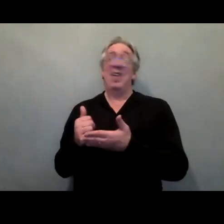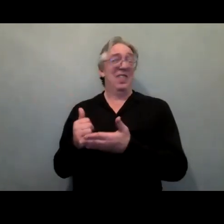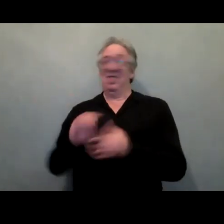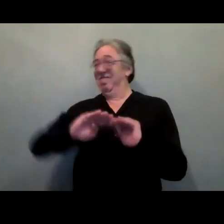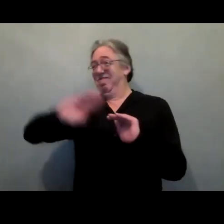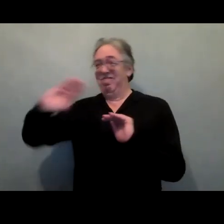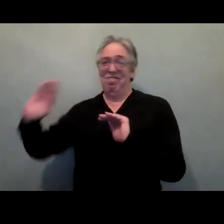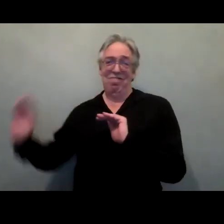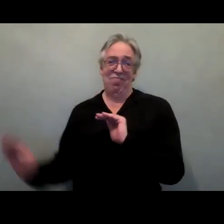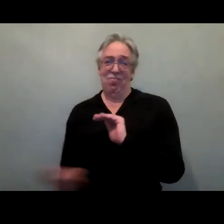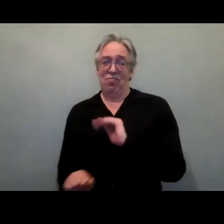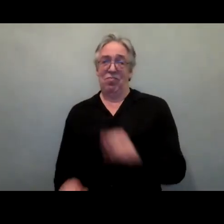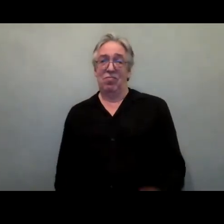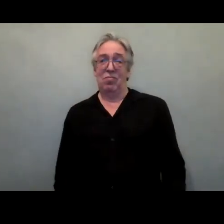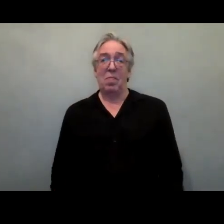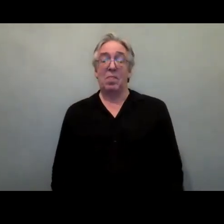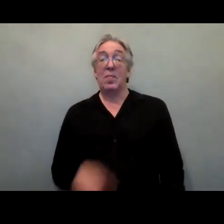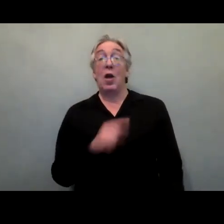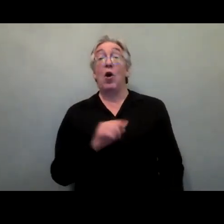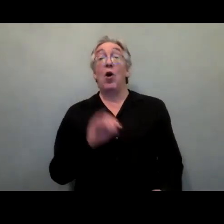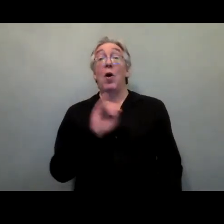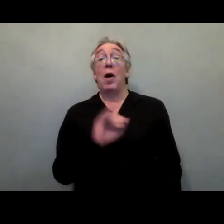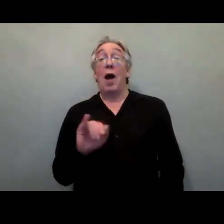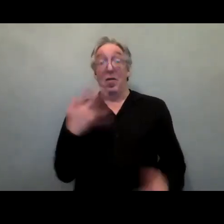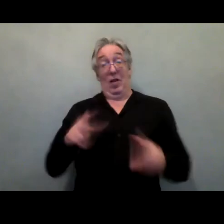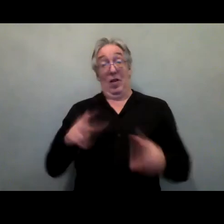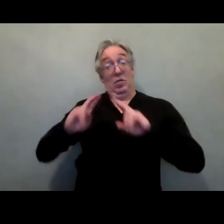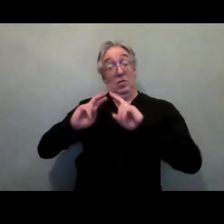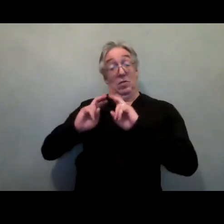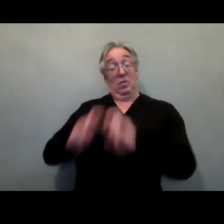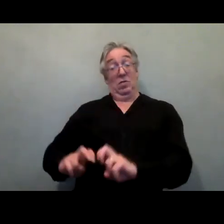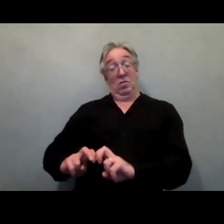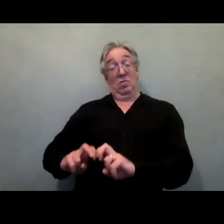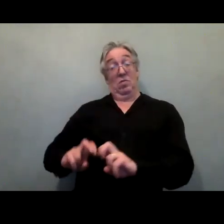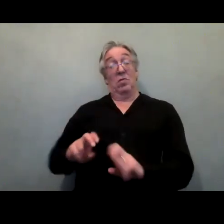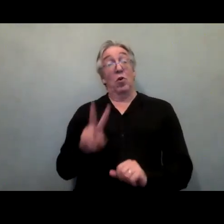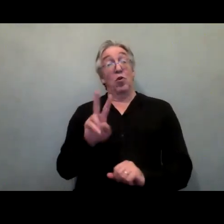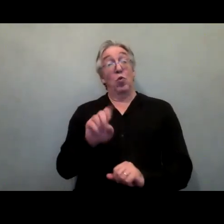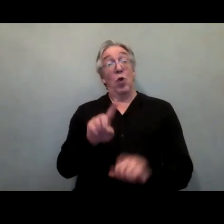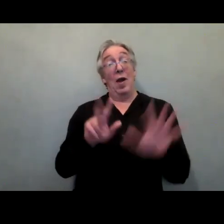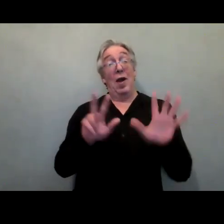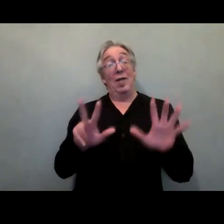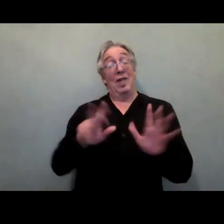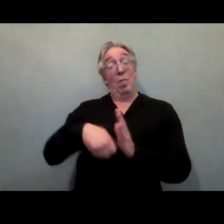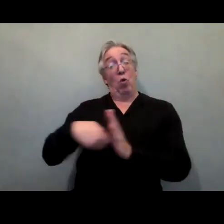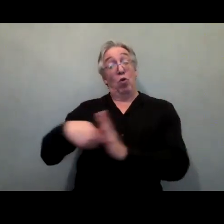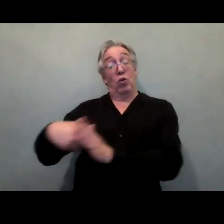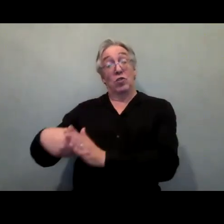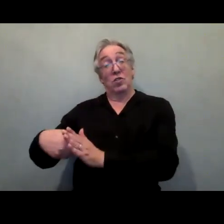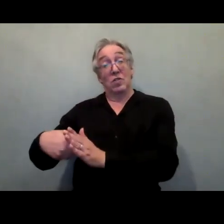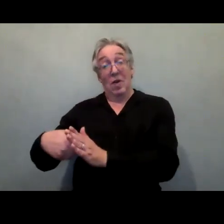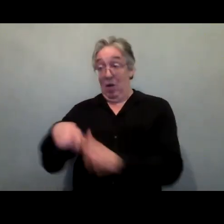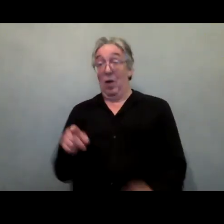that they mapped that included people with intellectual disabilities in 2018, a third, were contrary to the CRPD.